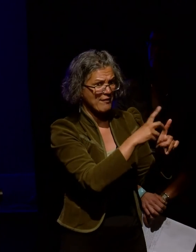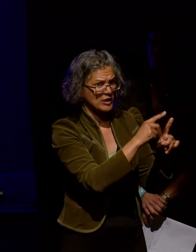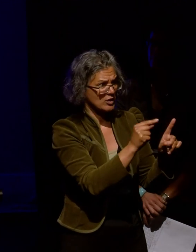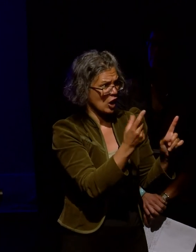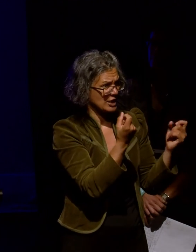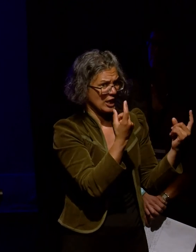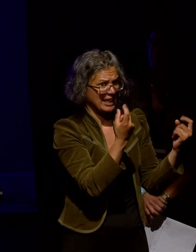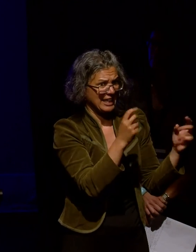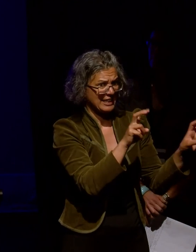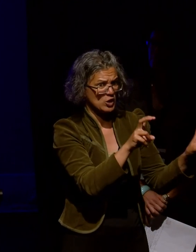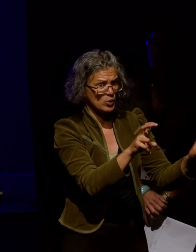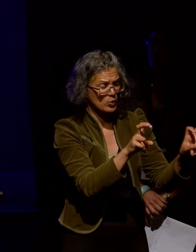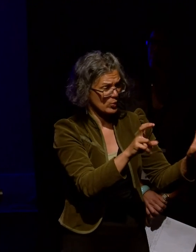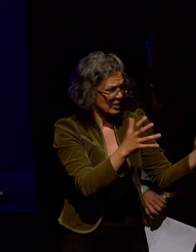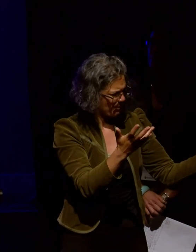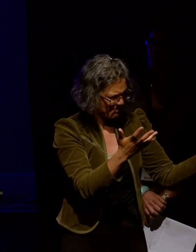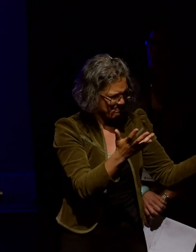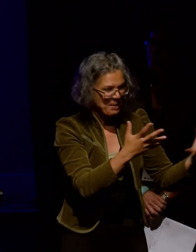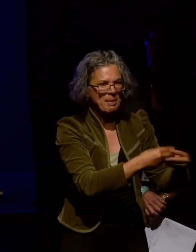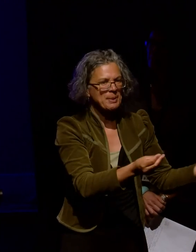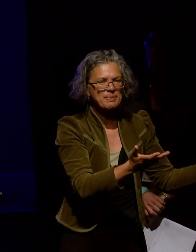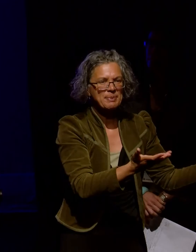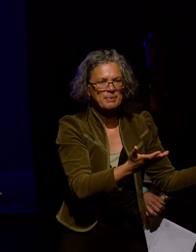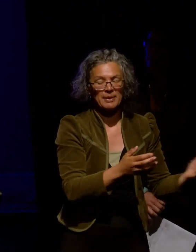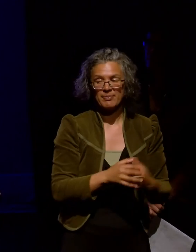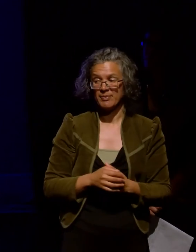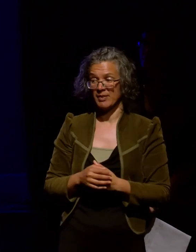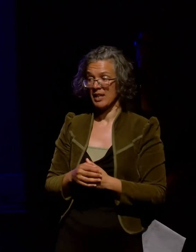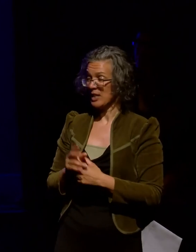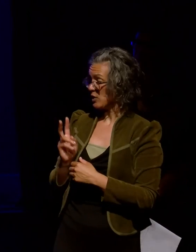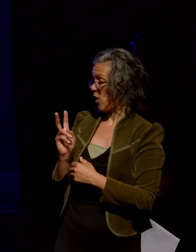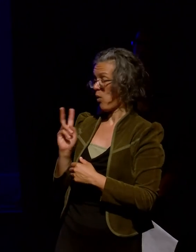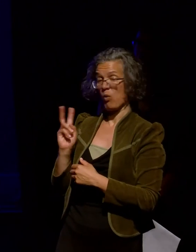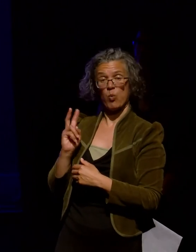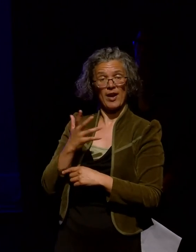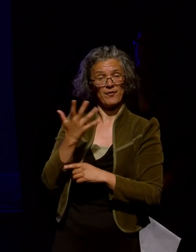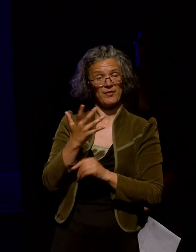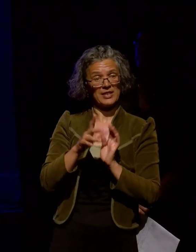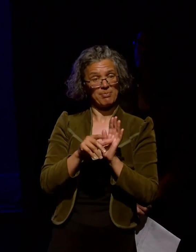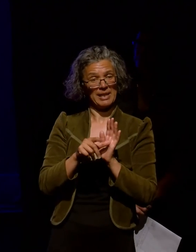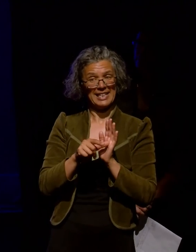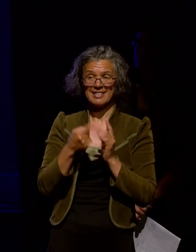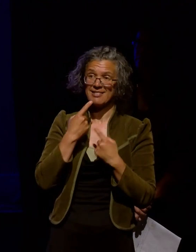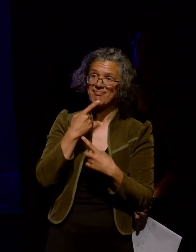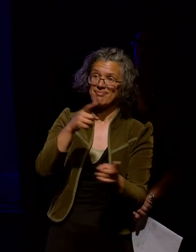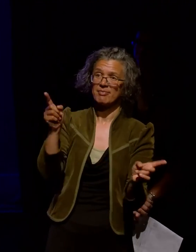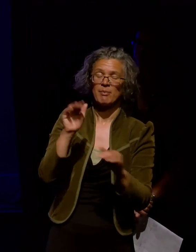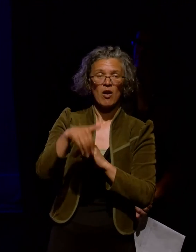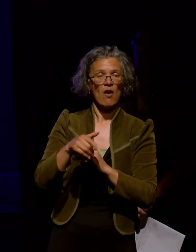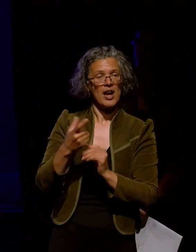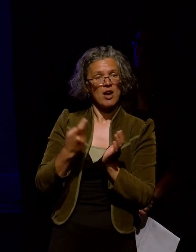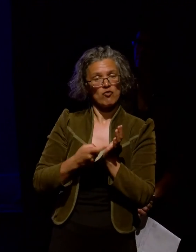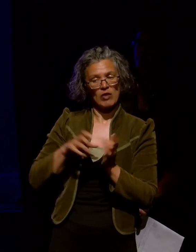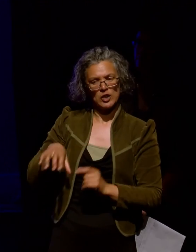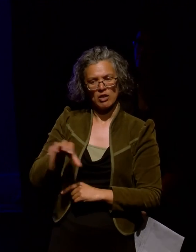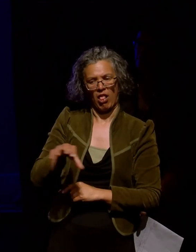absent. So we've spent 15 minutes showcasing NDF's regional forums and speculating on what, if anything,